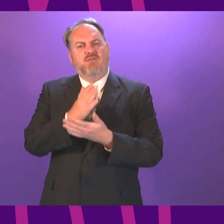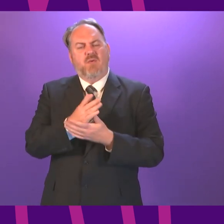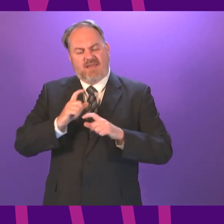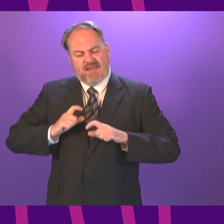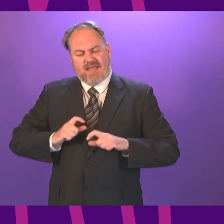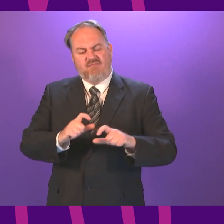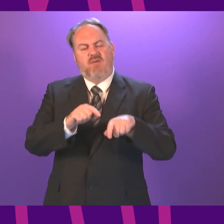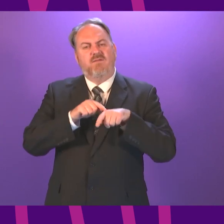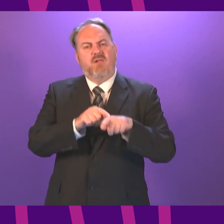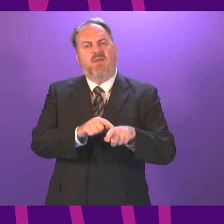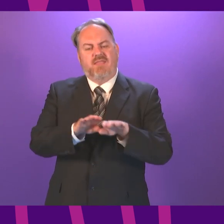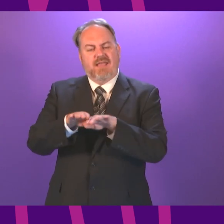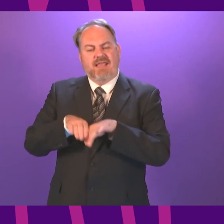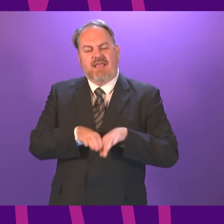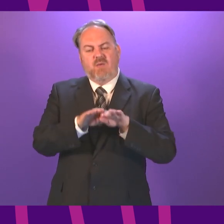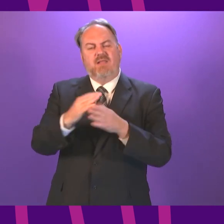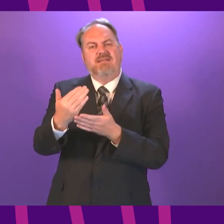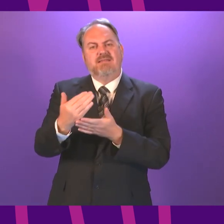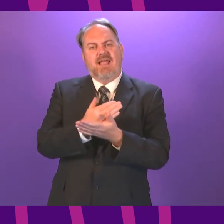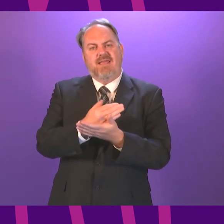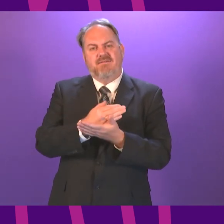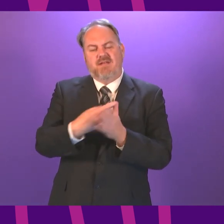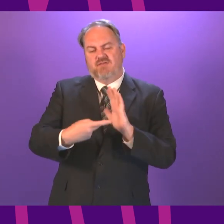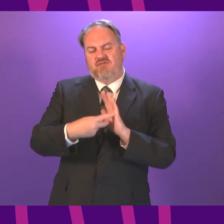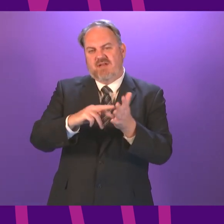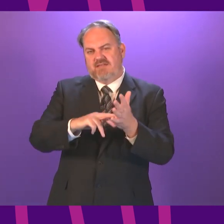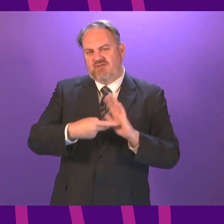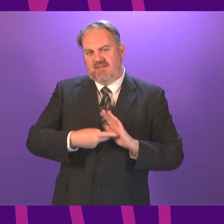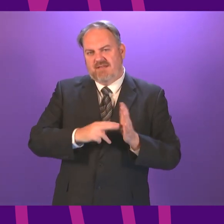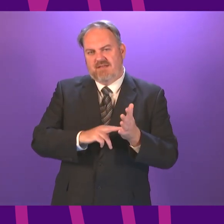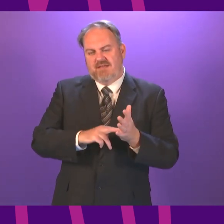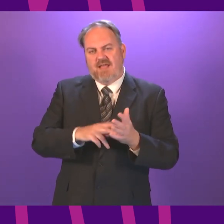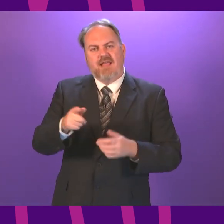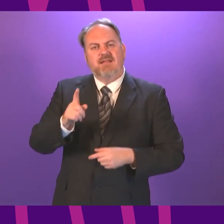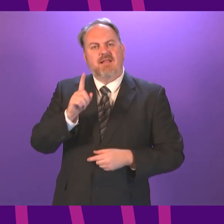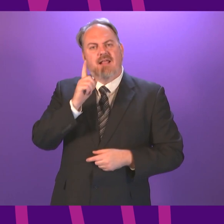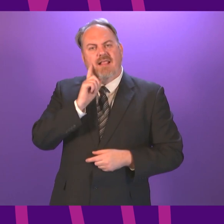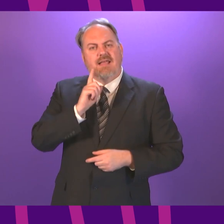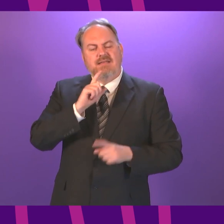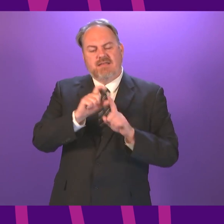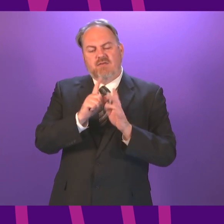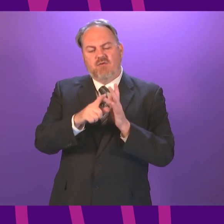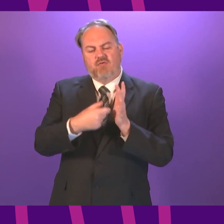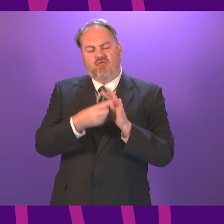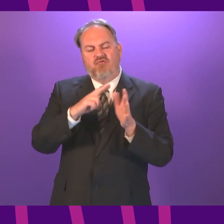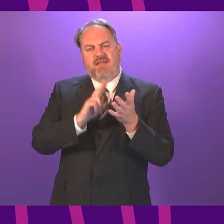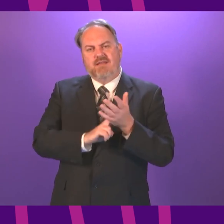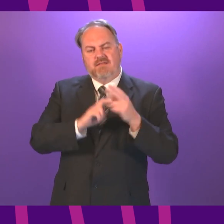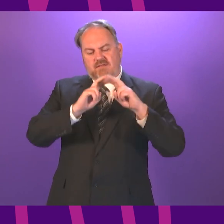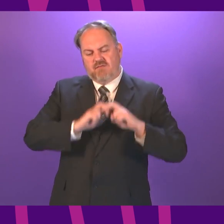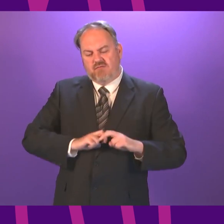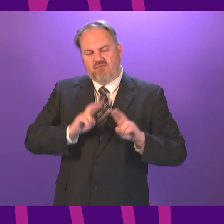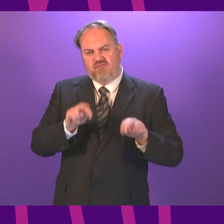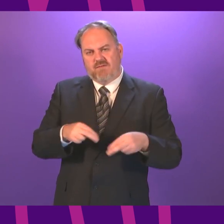and will the first minister commit to giving serious consideration to the recommendations from Lady Dorian's review so that we can deliver a justice system